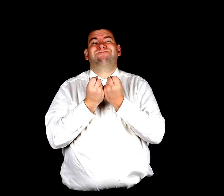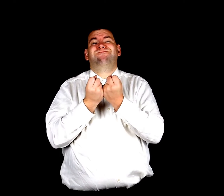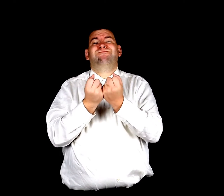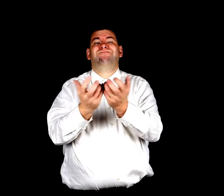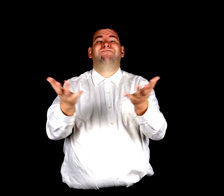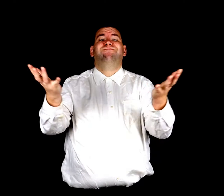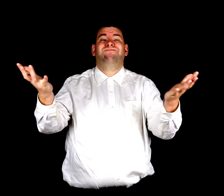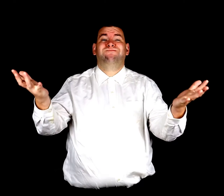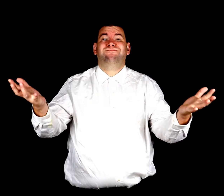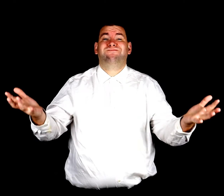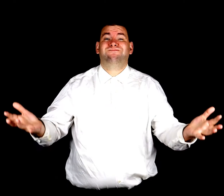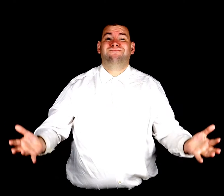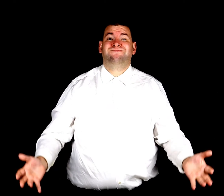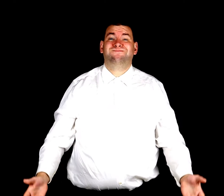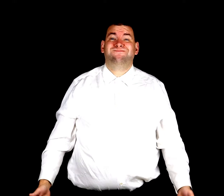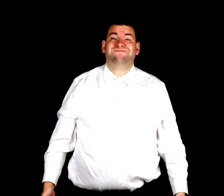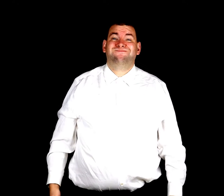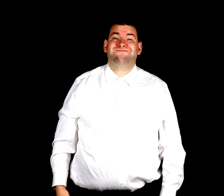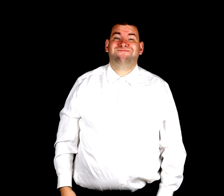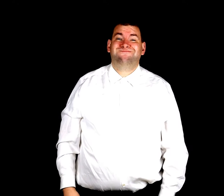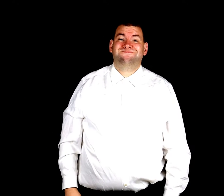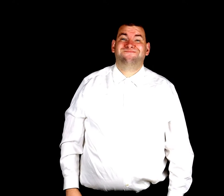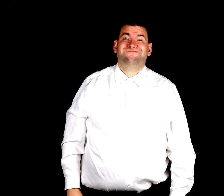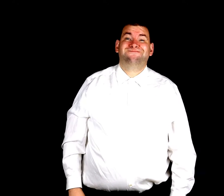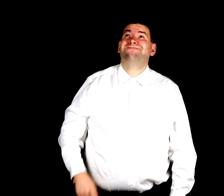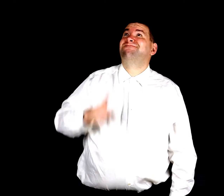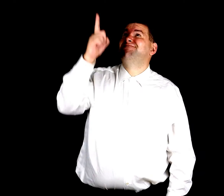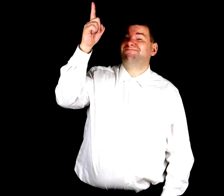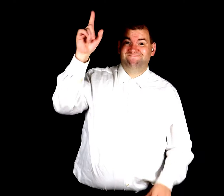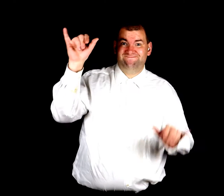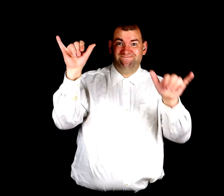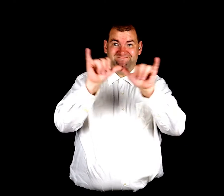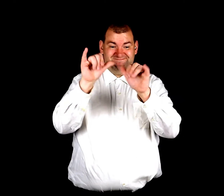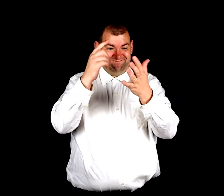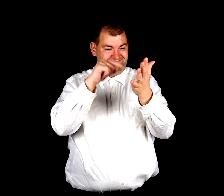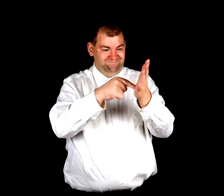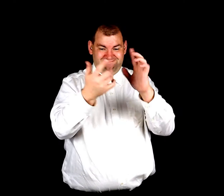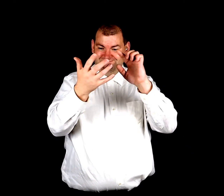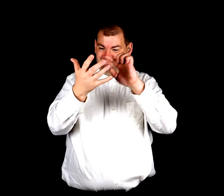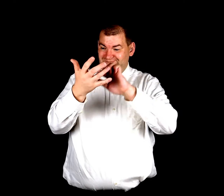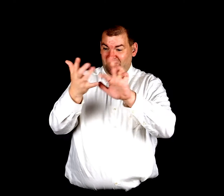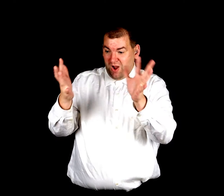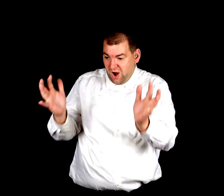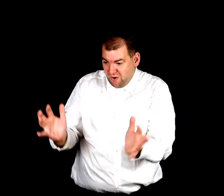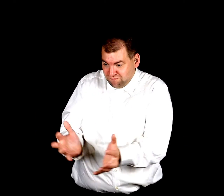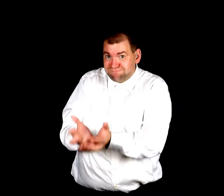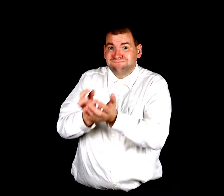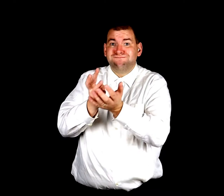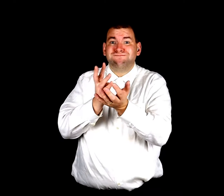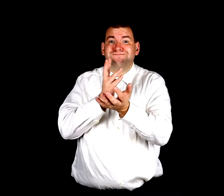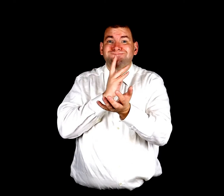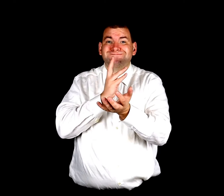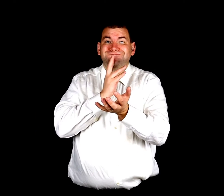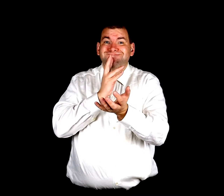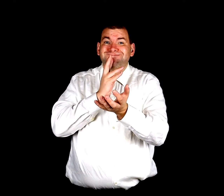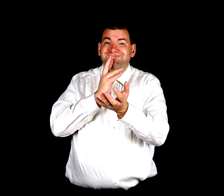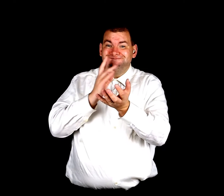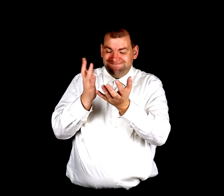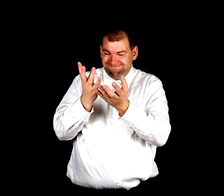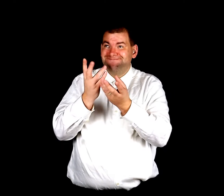weary He brushes out the water in the hollow of his hand Leaning out